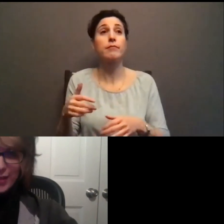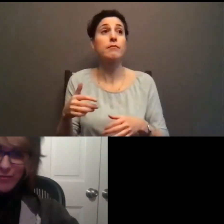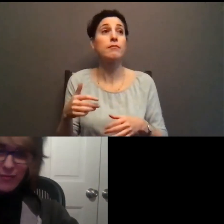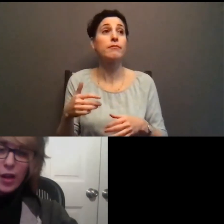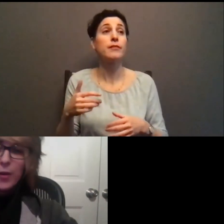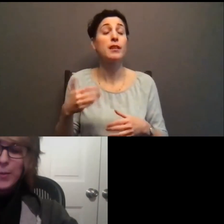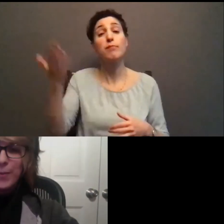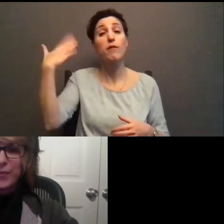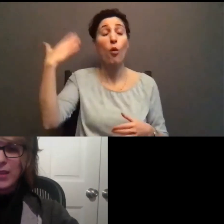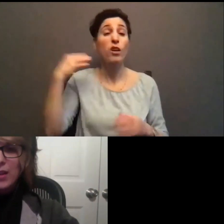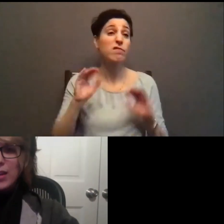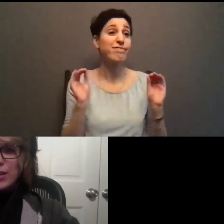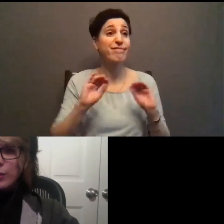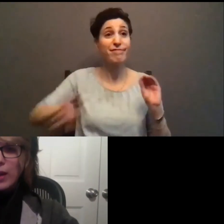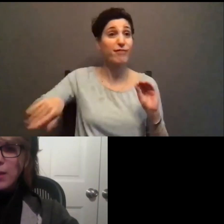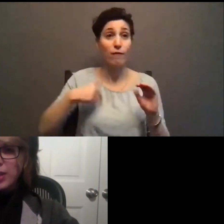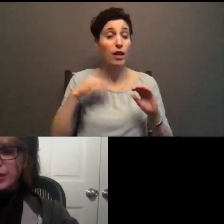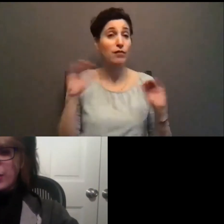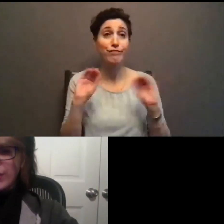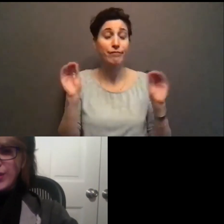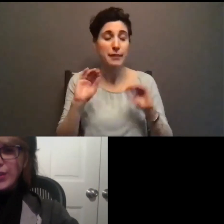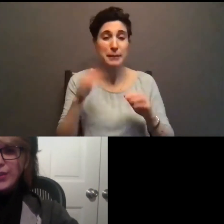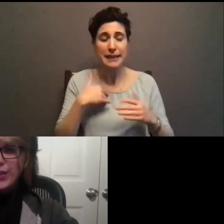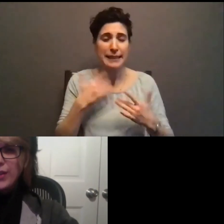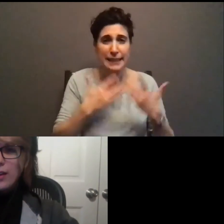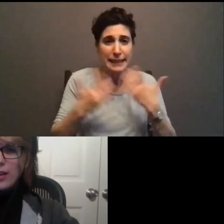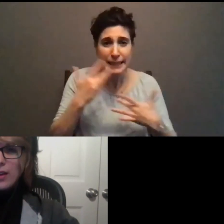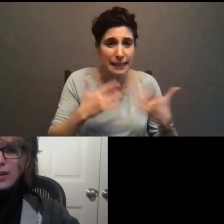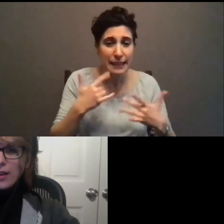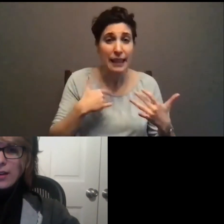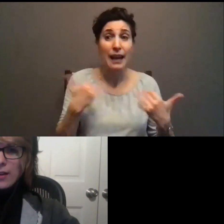have it. Um, so captioning services.